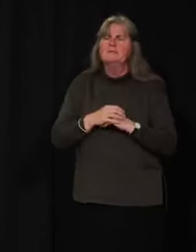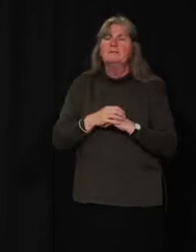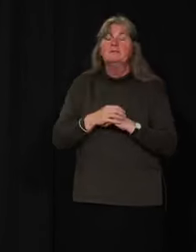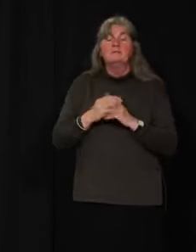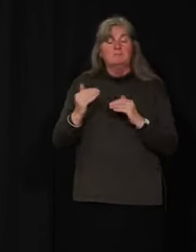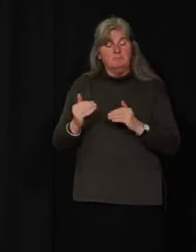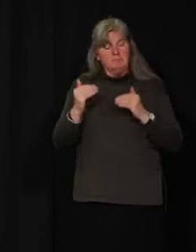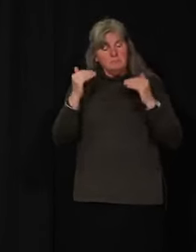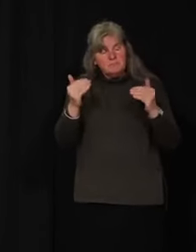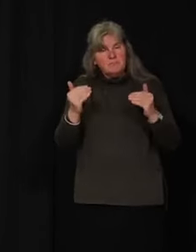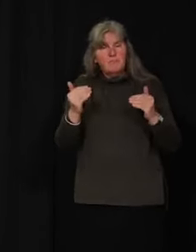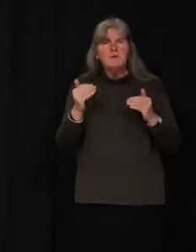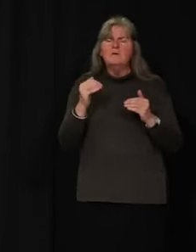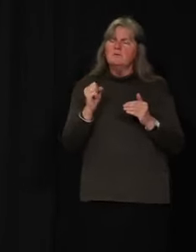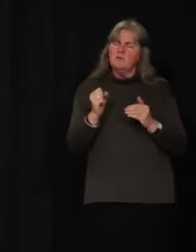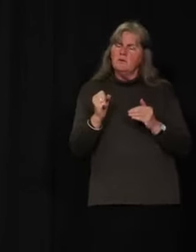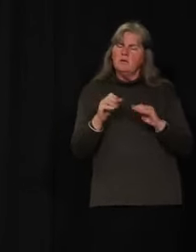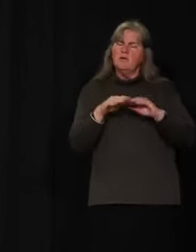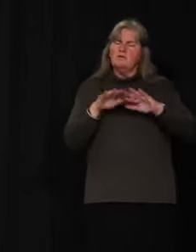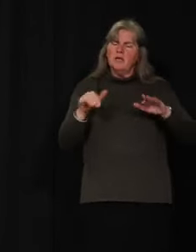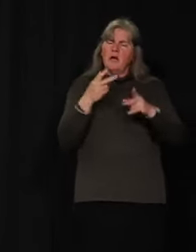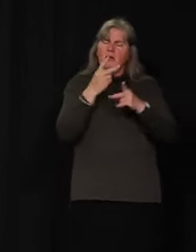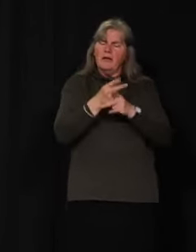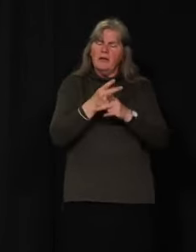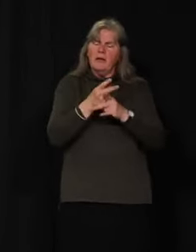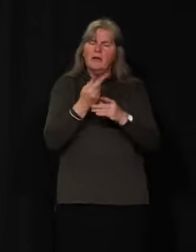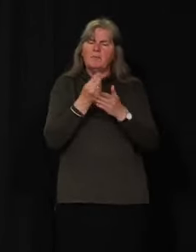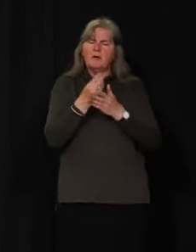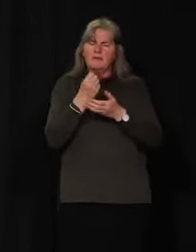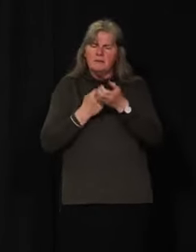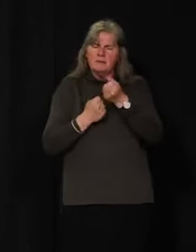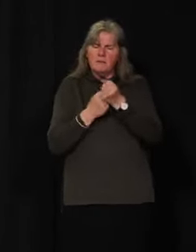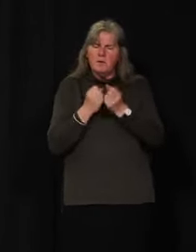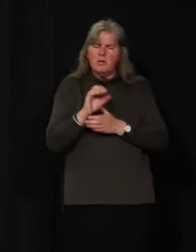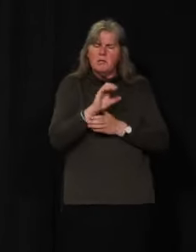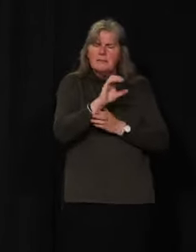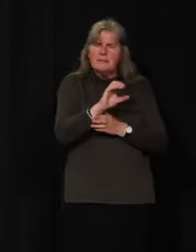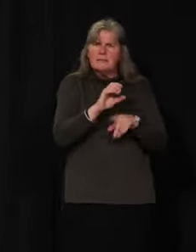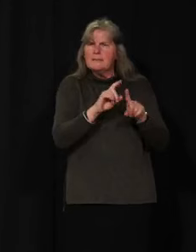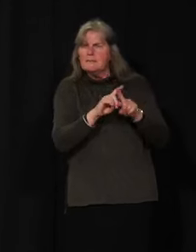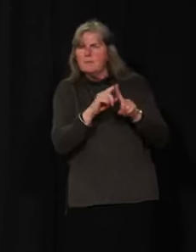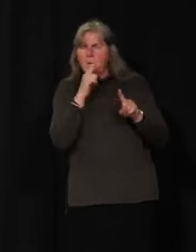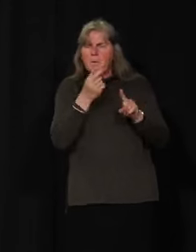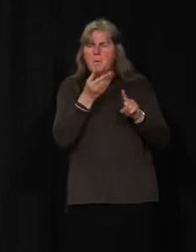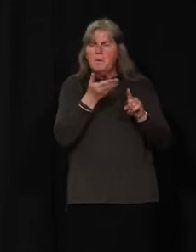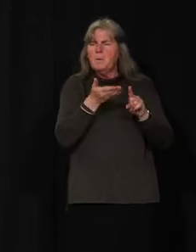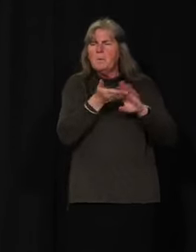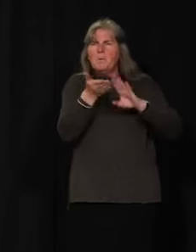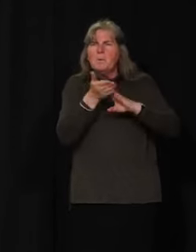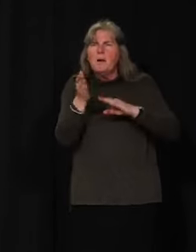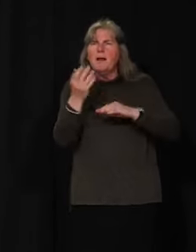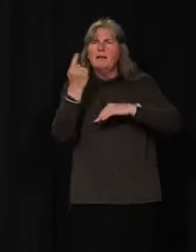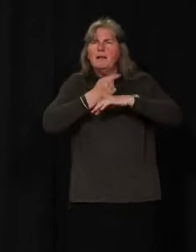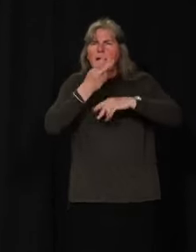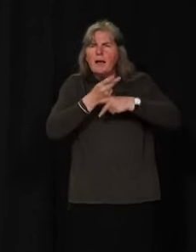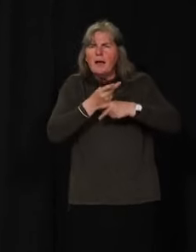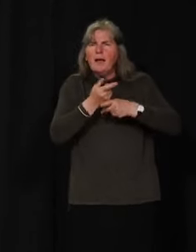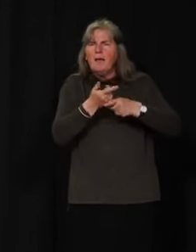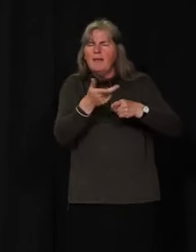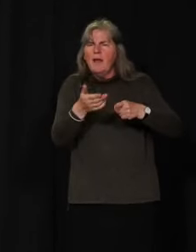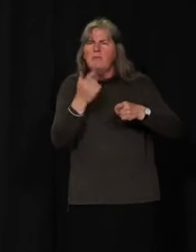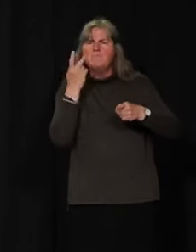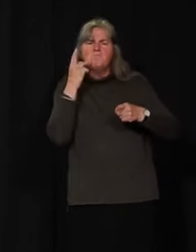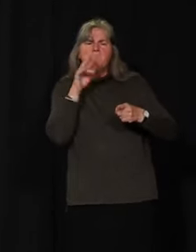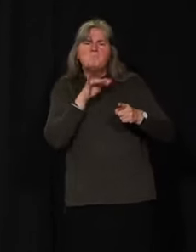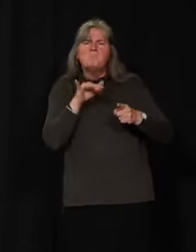be looking at what kind of child care supports that we can have for the operators across the territory, making sure that